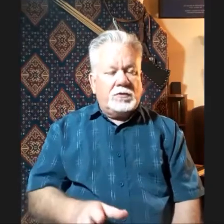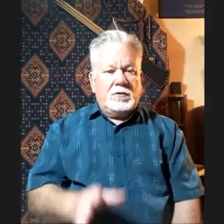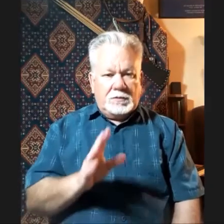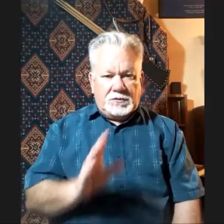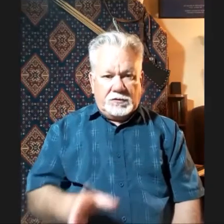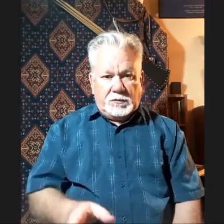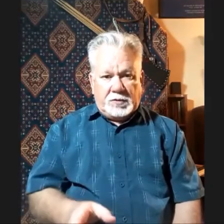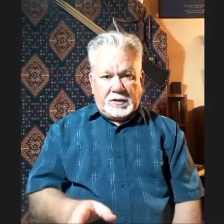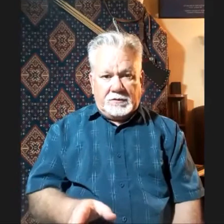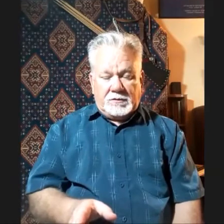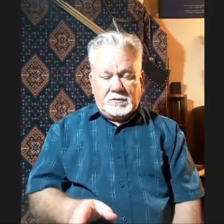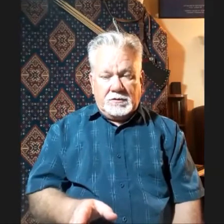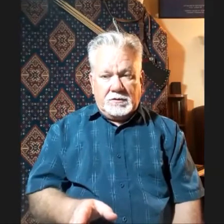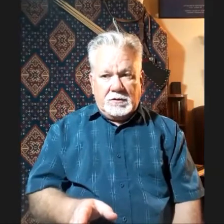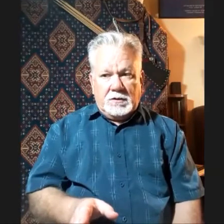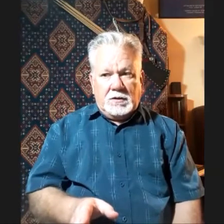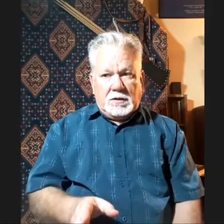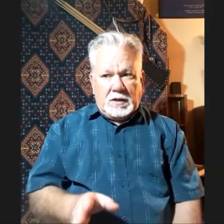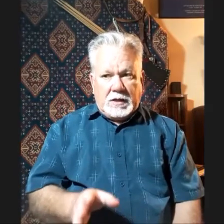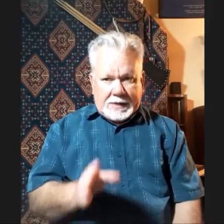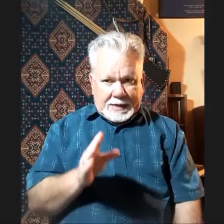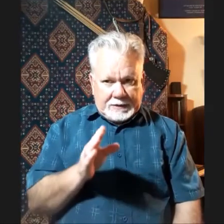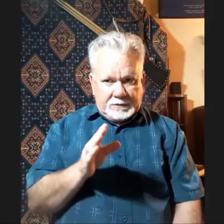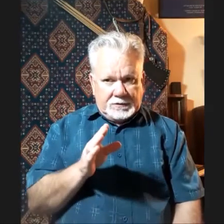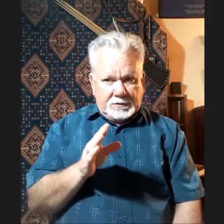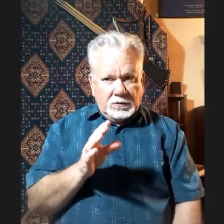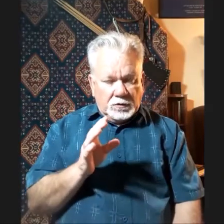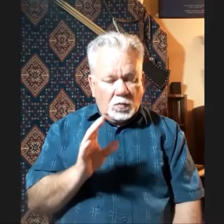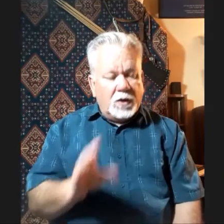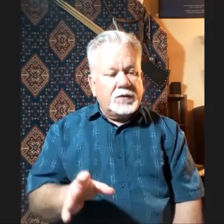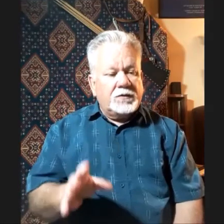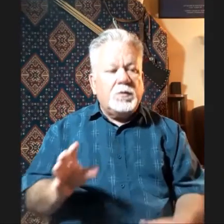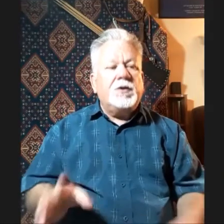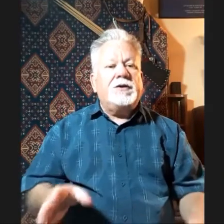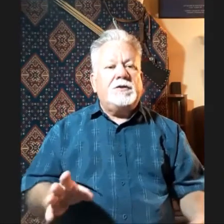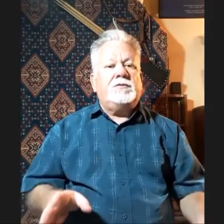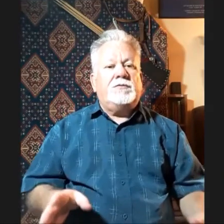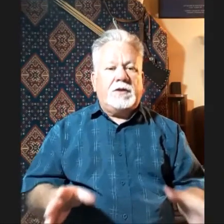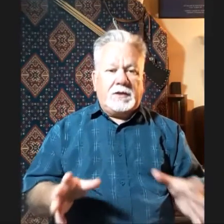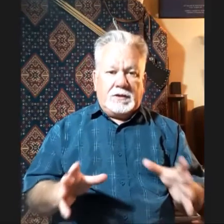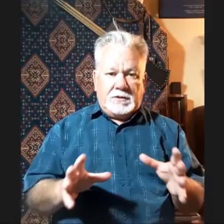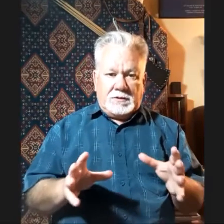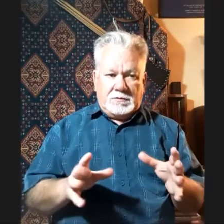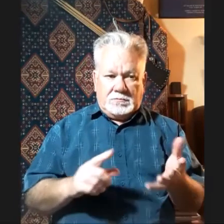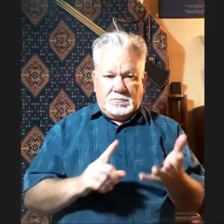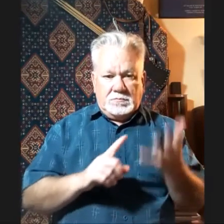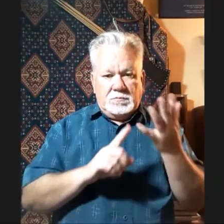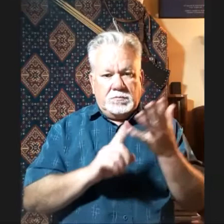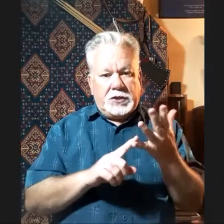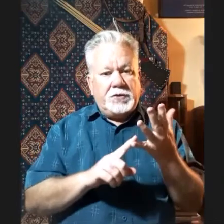the silver plates and the ones that we identified as genuine